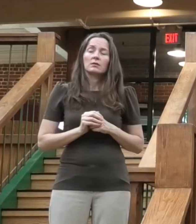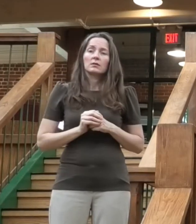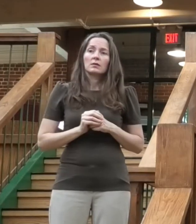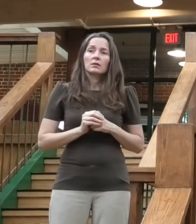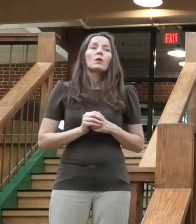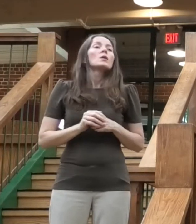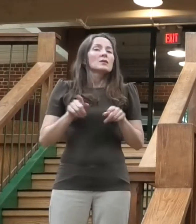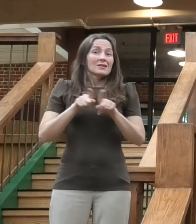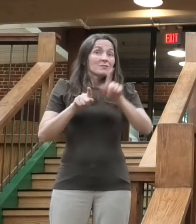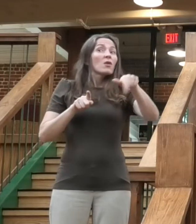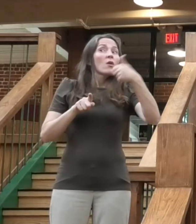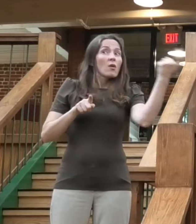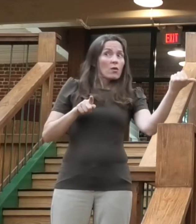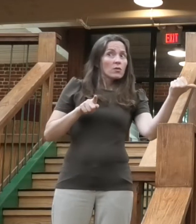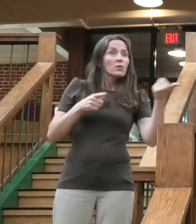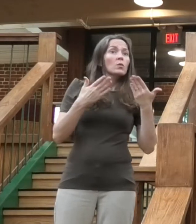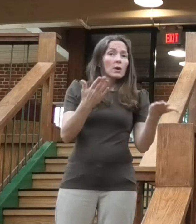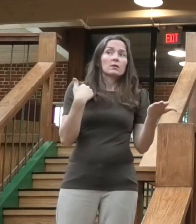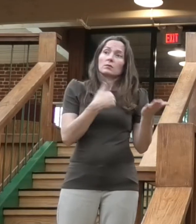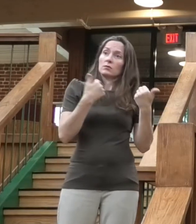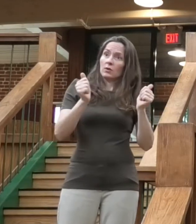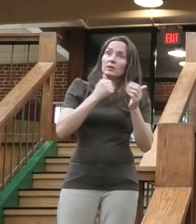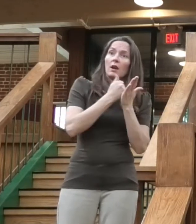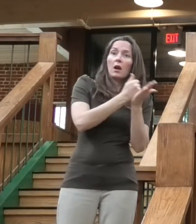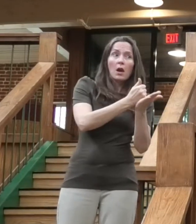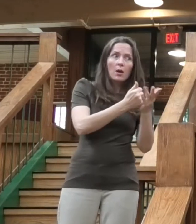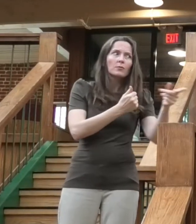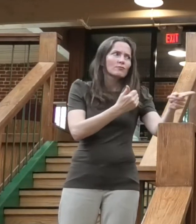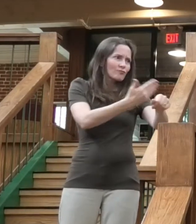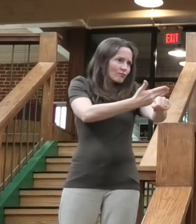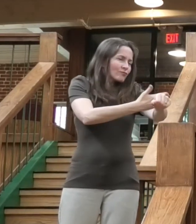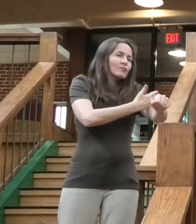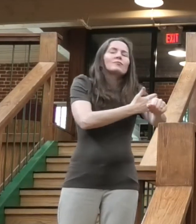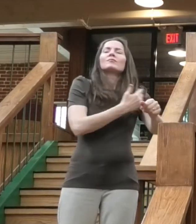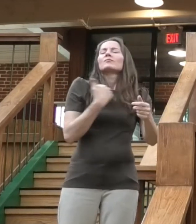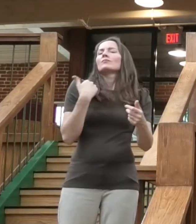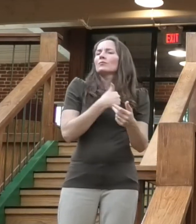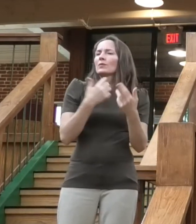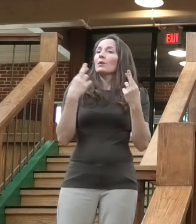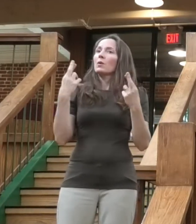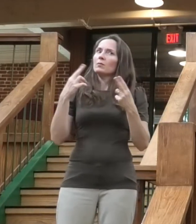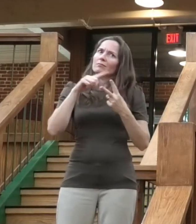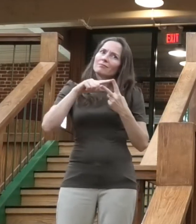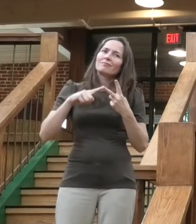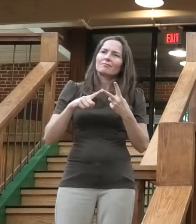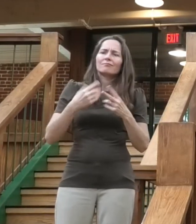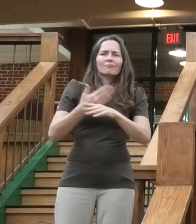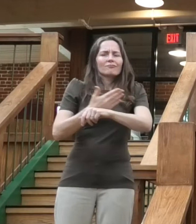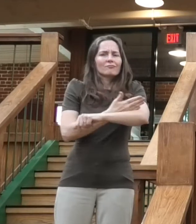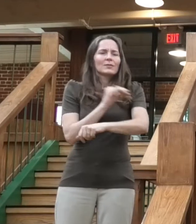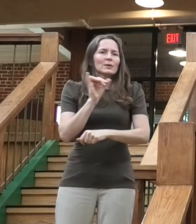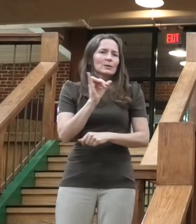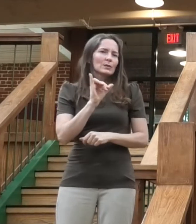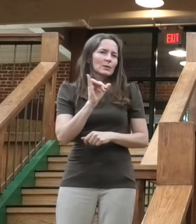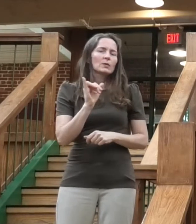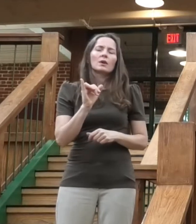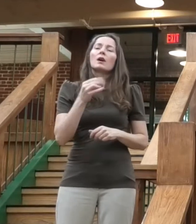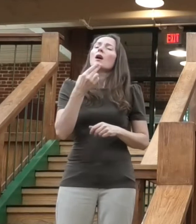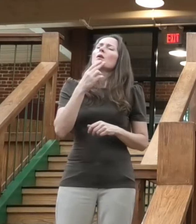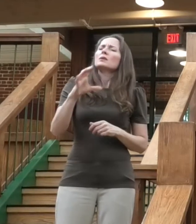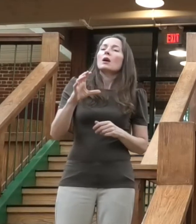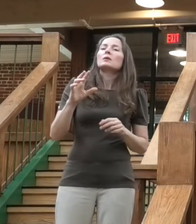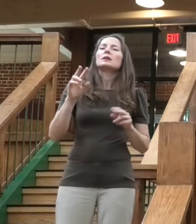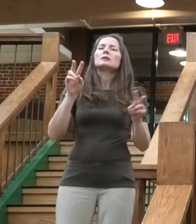direction. But as we continue watching other communities around our country, our it's clear how quickly